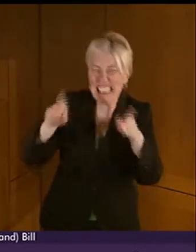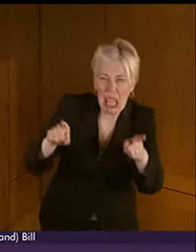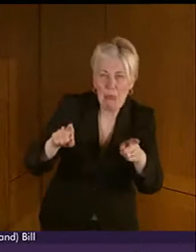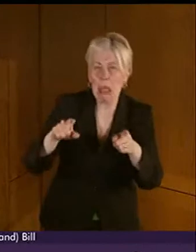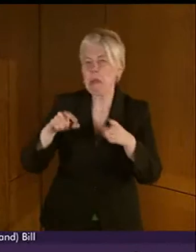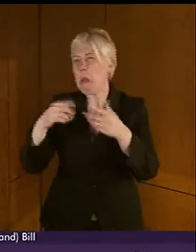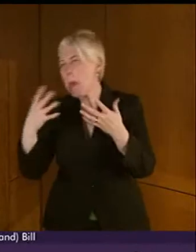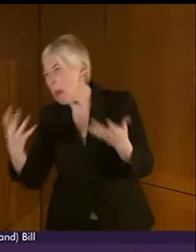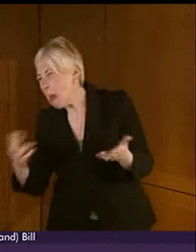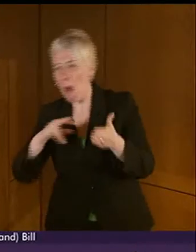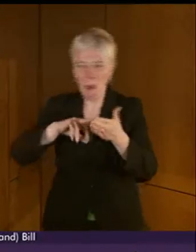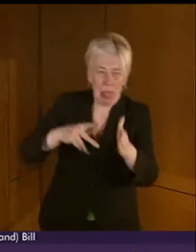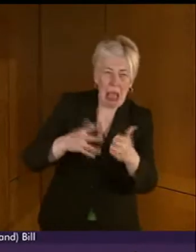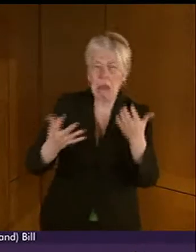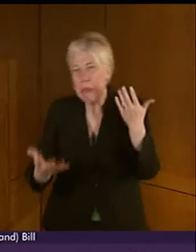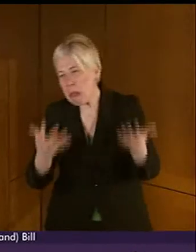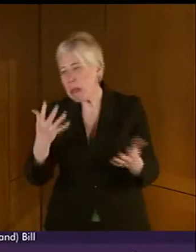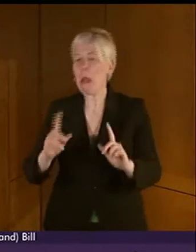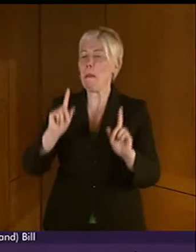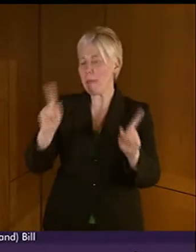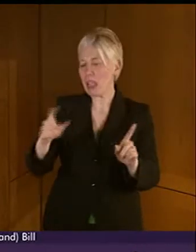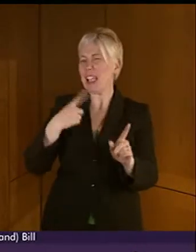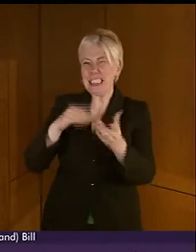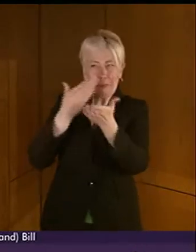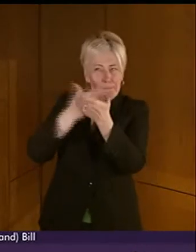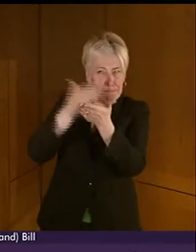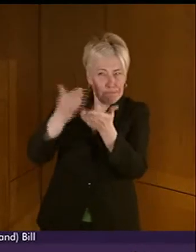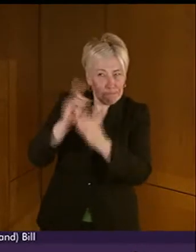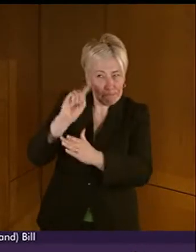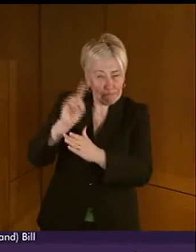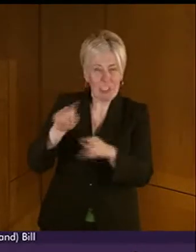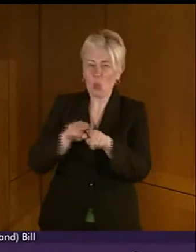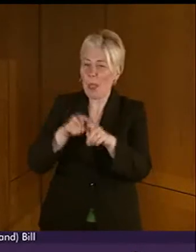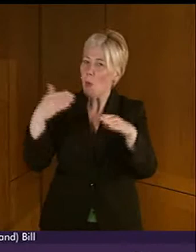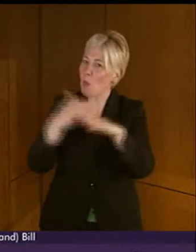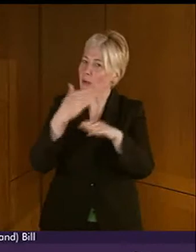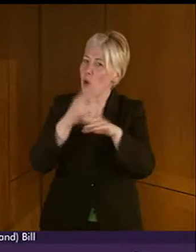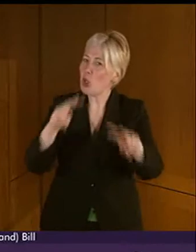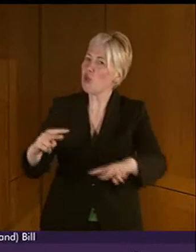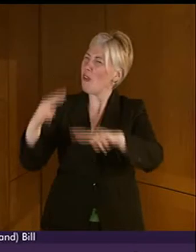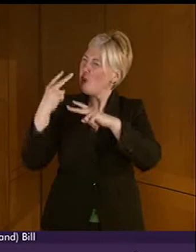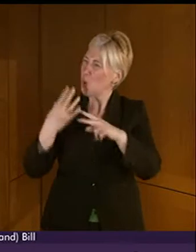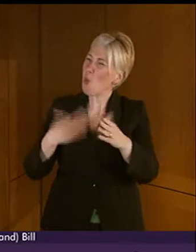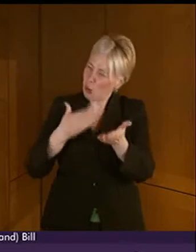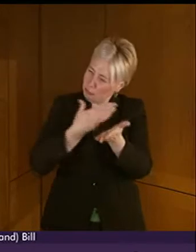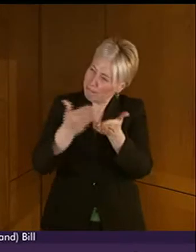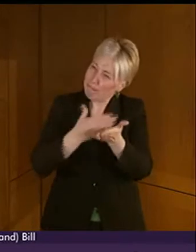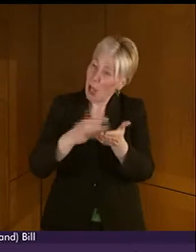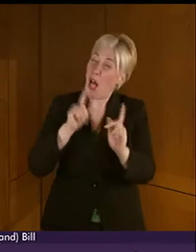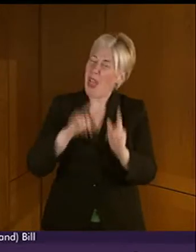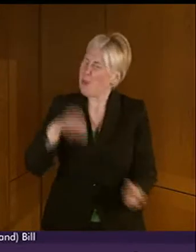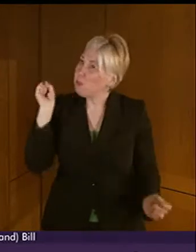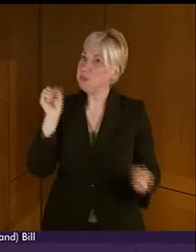produced rather than plans. We also need clarity on the performance review, which is critical to the success